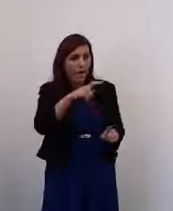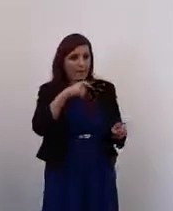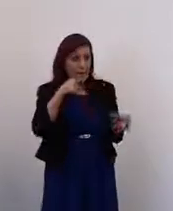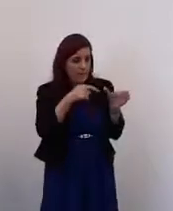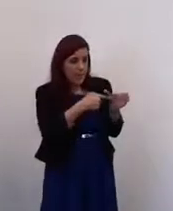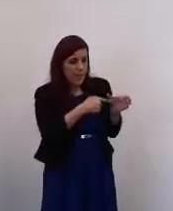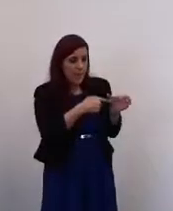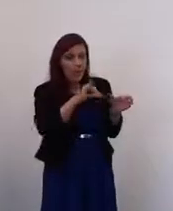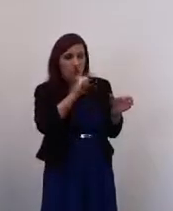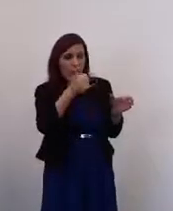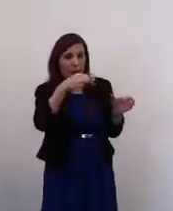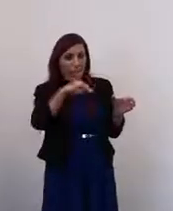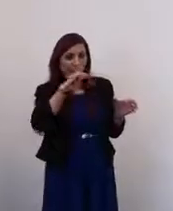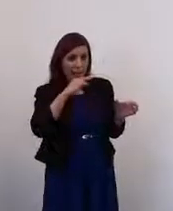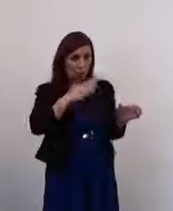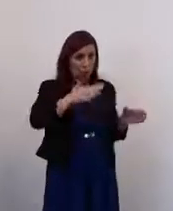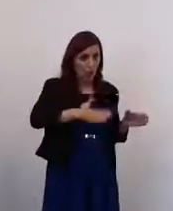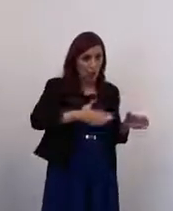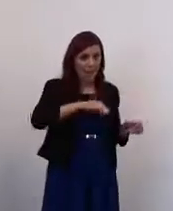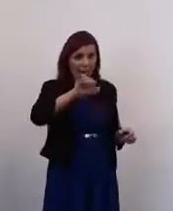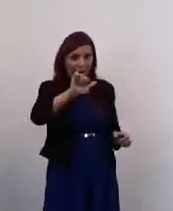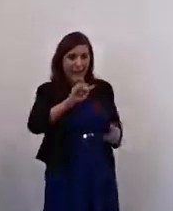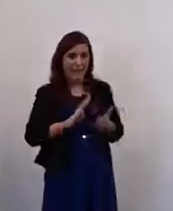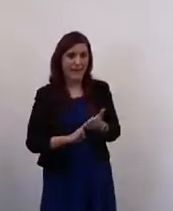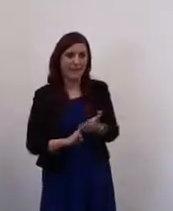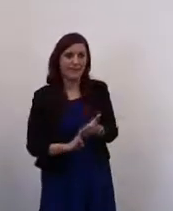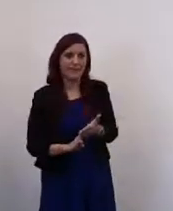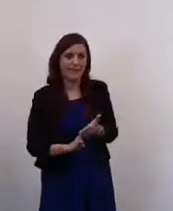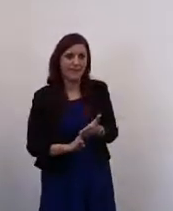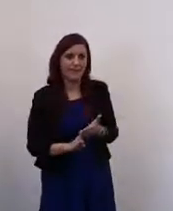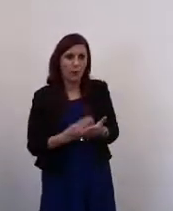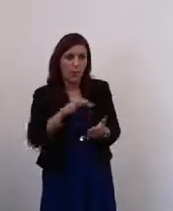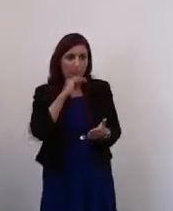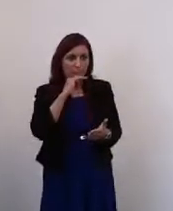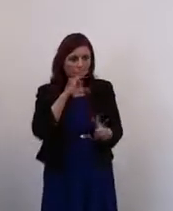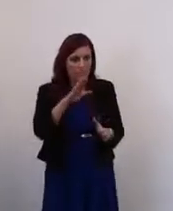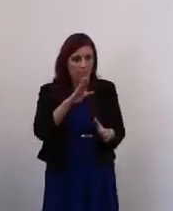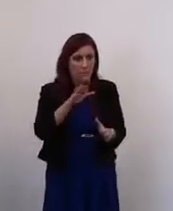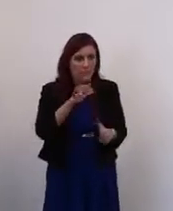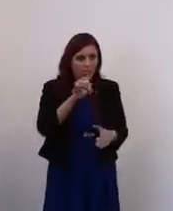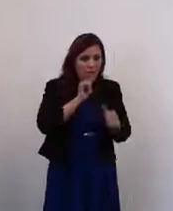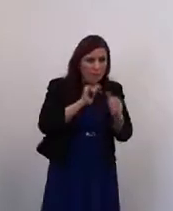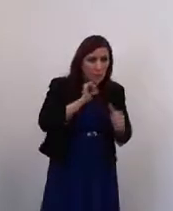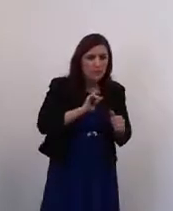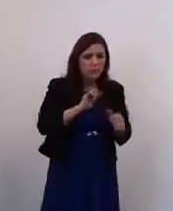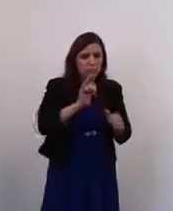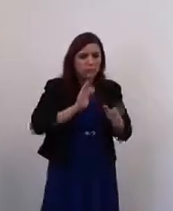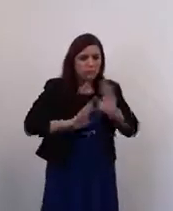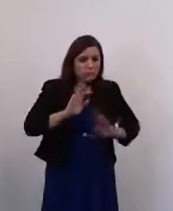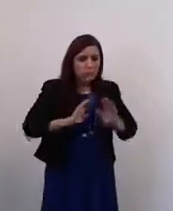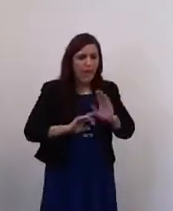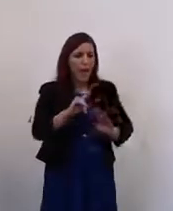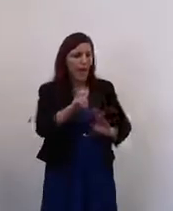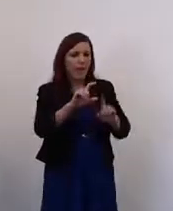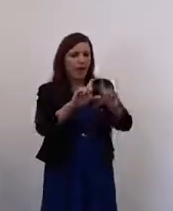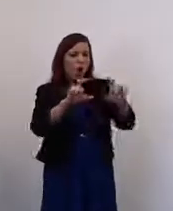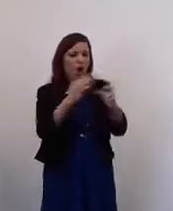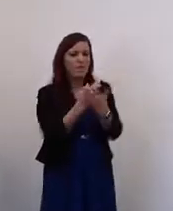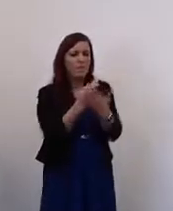minute. And that idea of please be patient, I have, and the card can say a range of